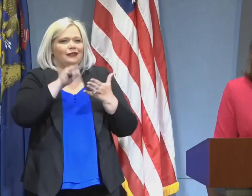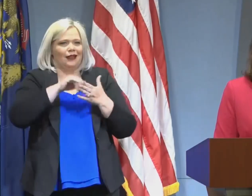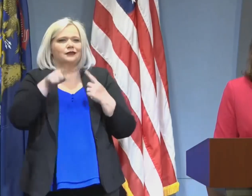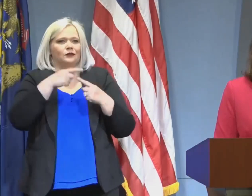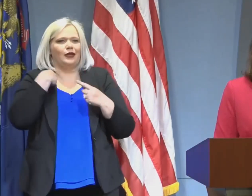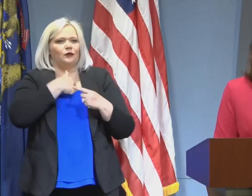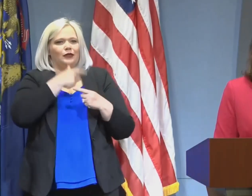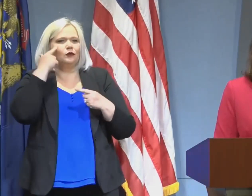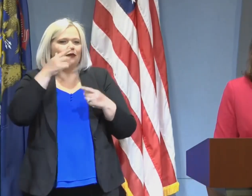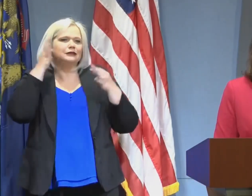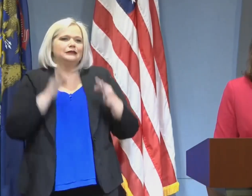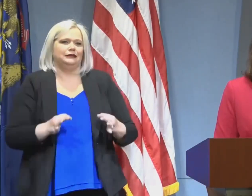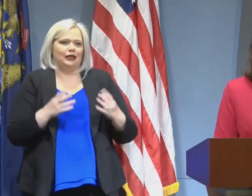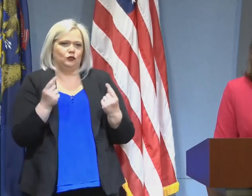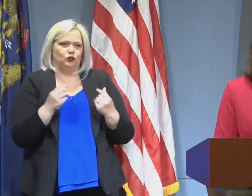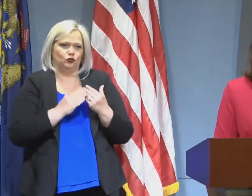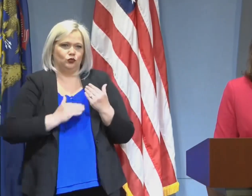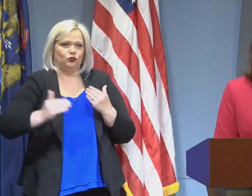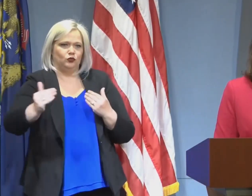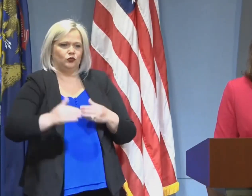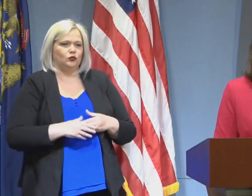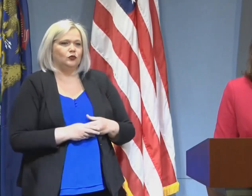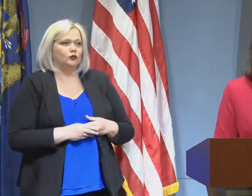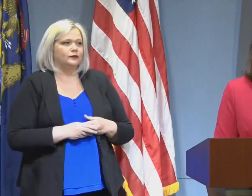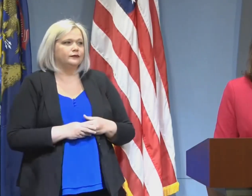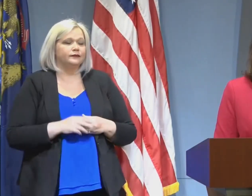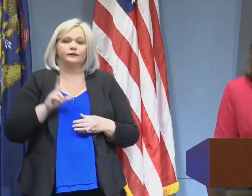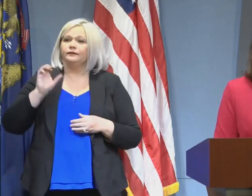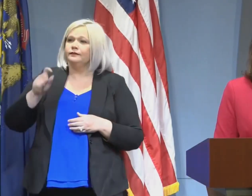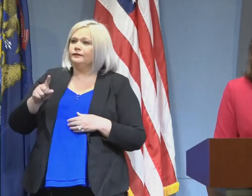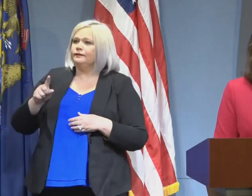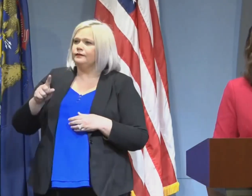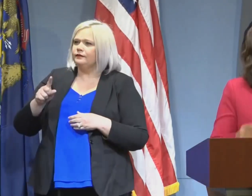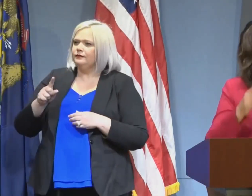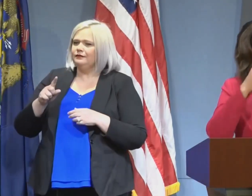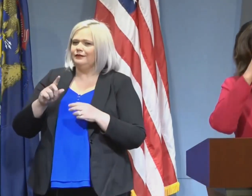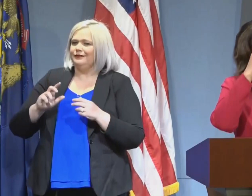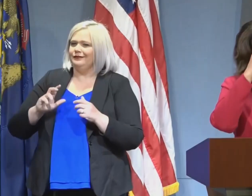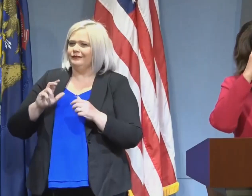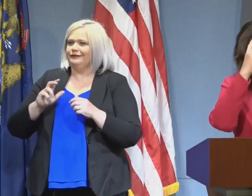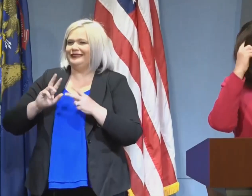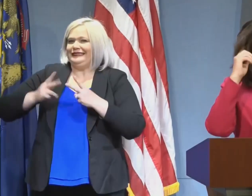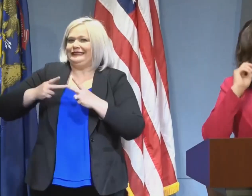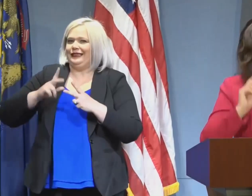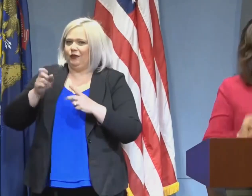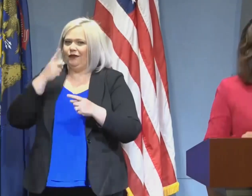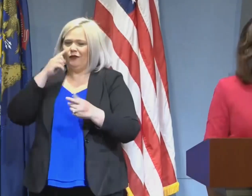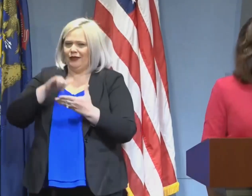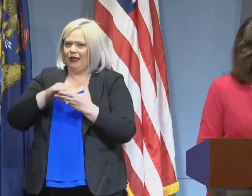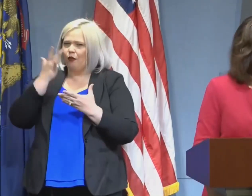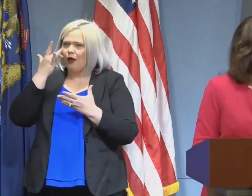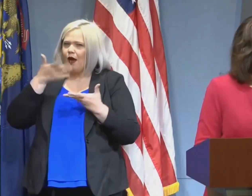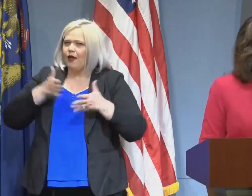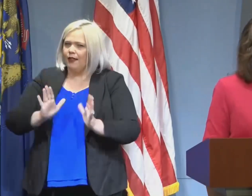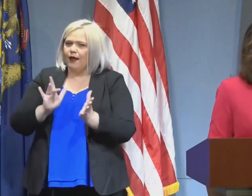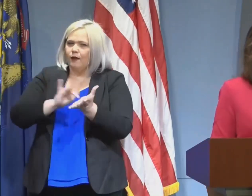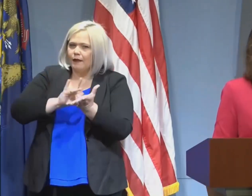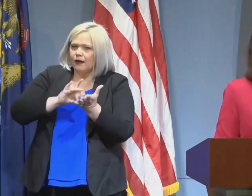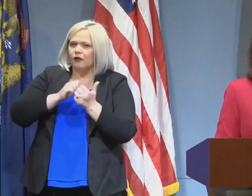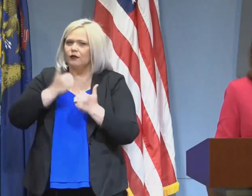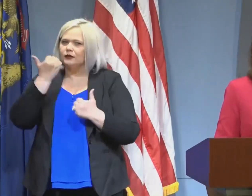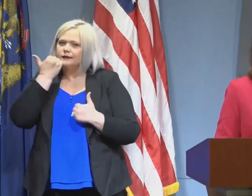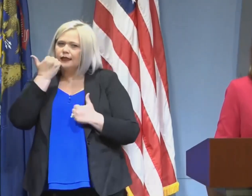Governor, follow-up on Lauren's question. What was the thinking behind allowing medical and dental services,